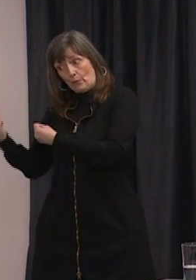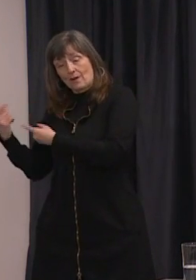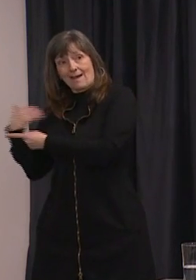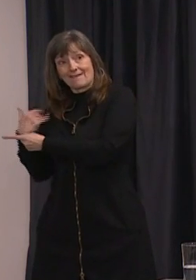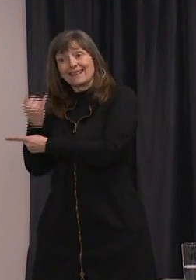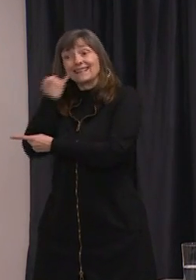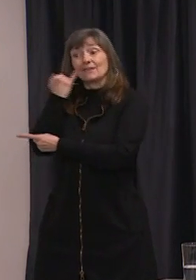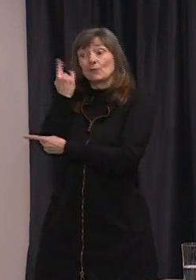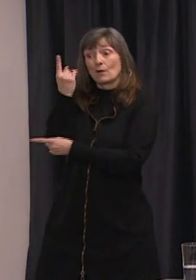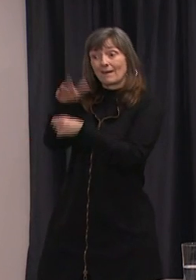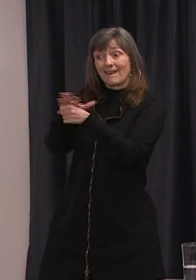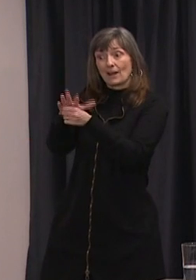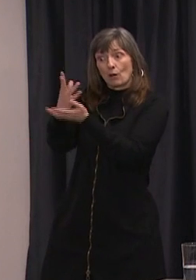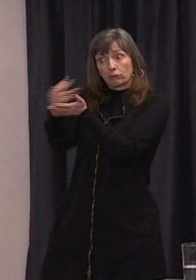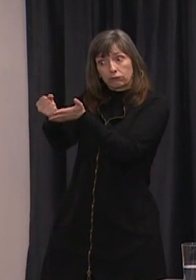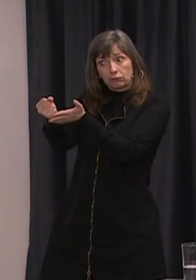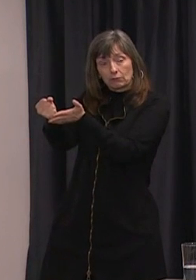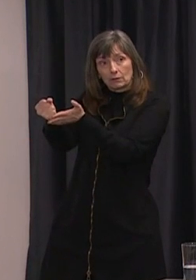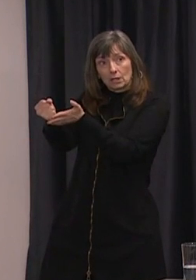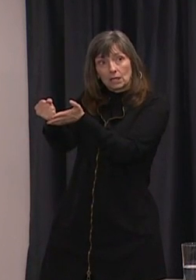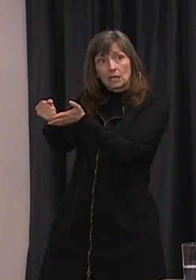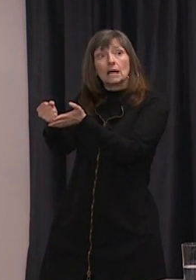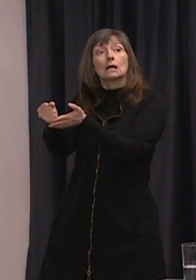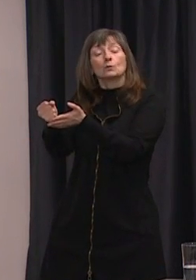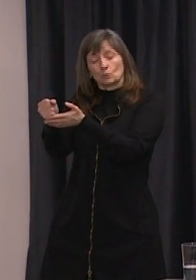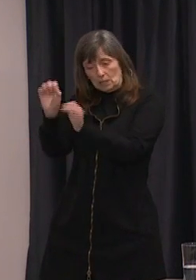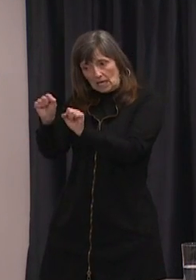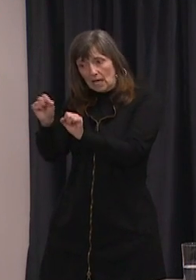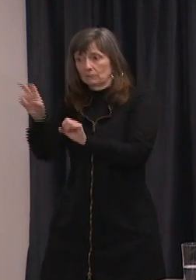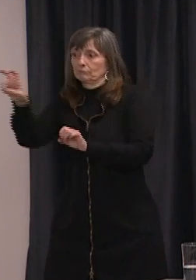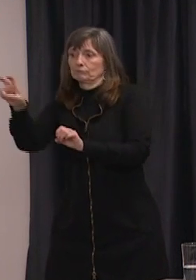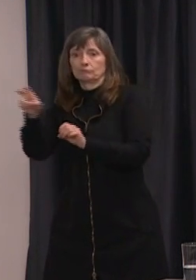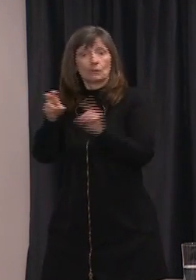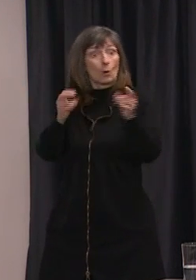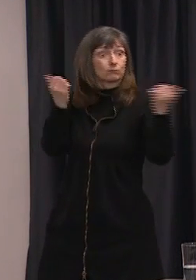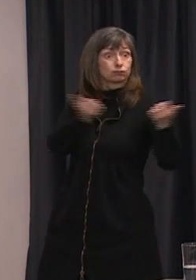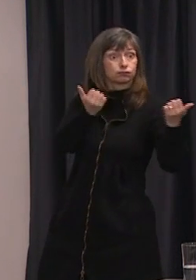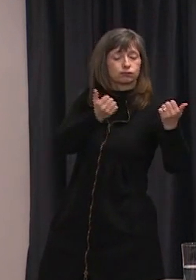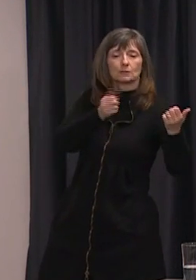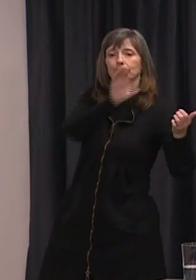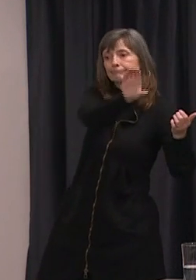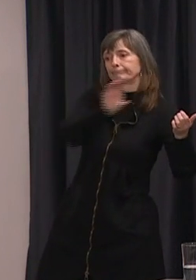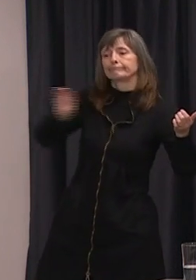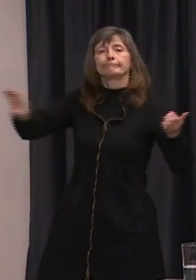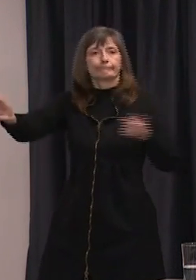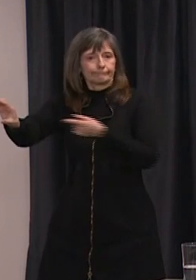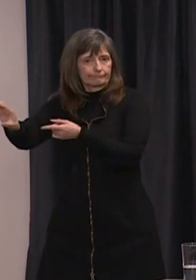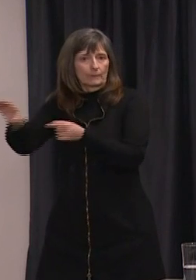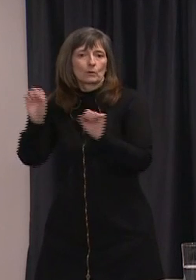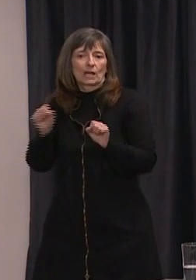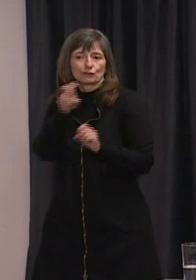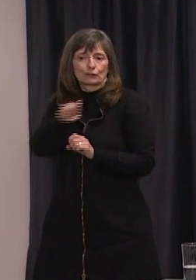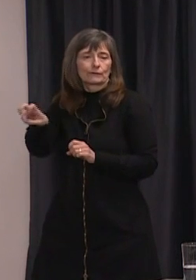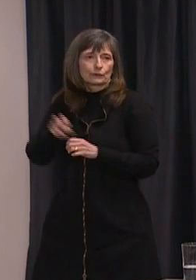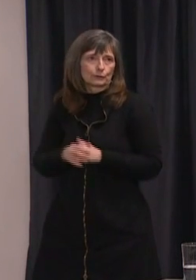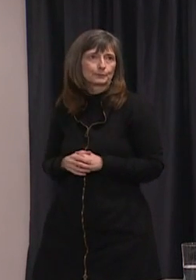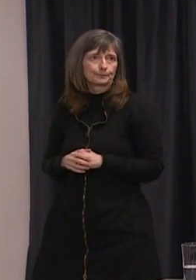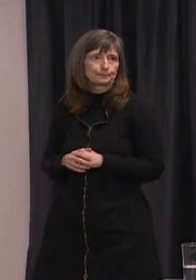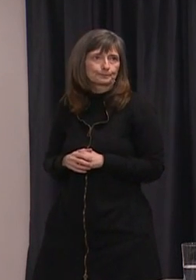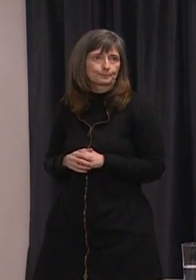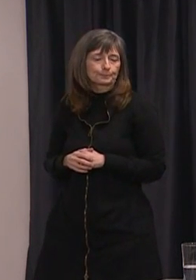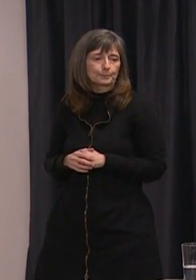is short of particular supplies, there is an ability to move those from areas where there is a relative surfeit. We have